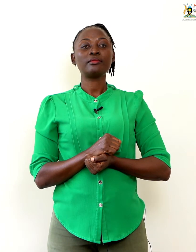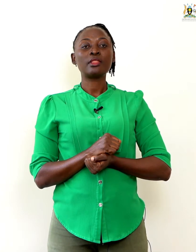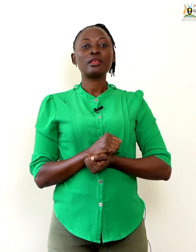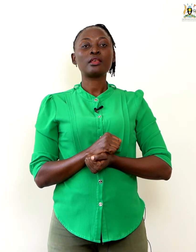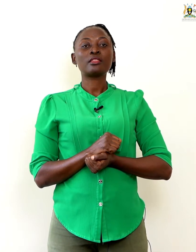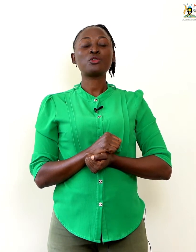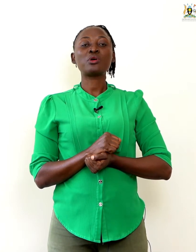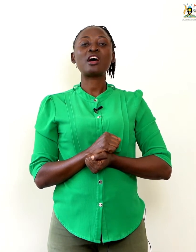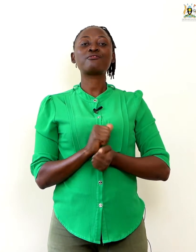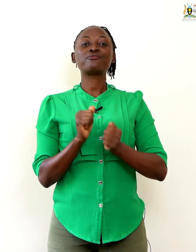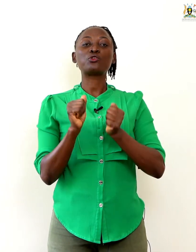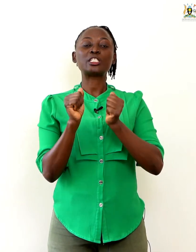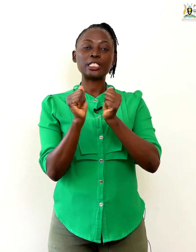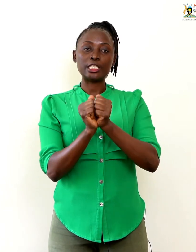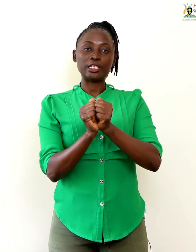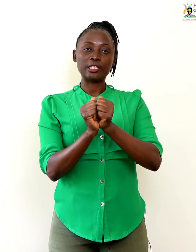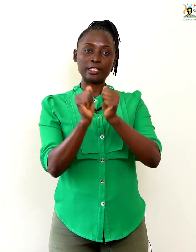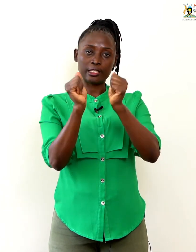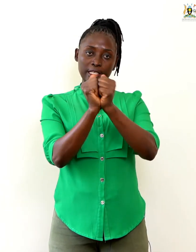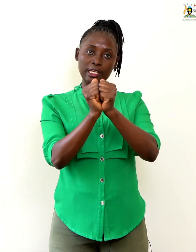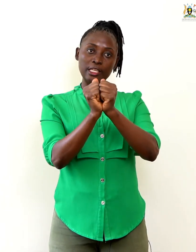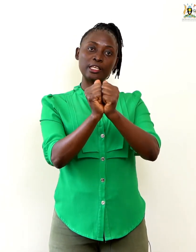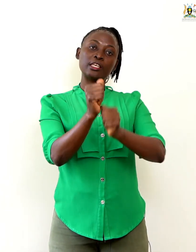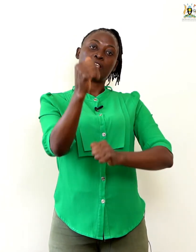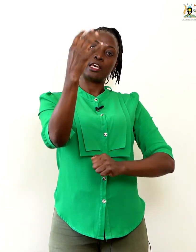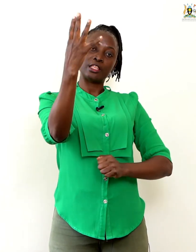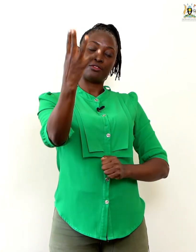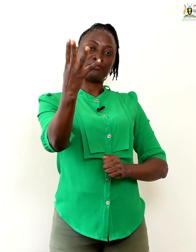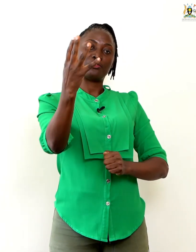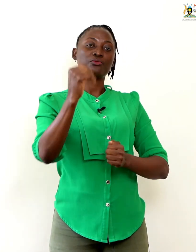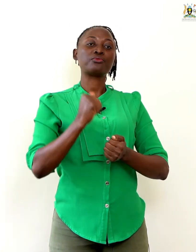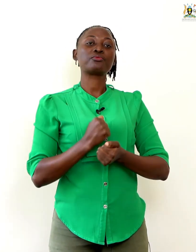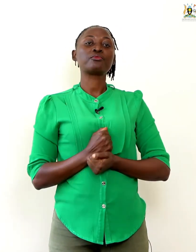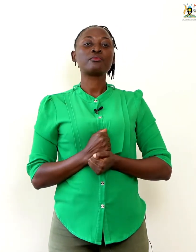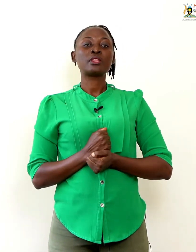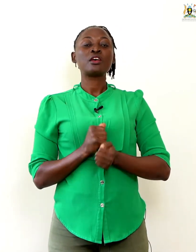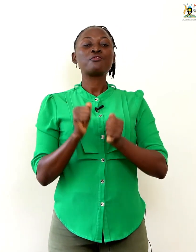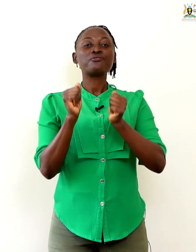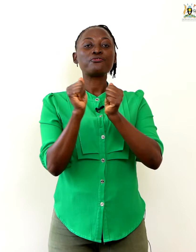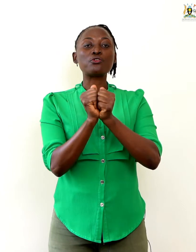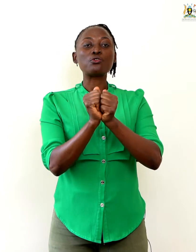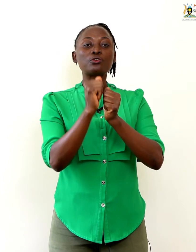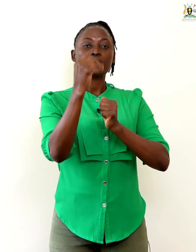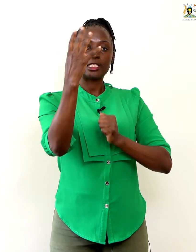Then we have 14. The 10 and the 4. 14.